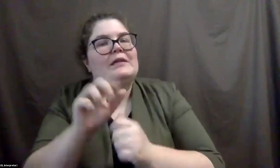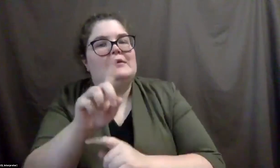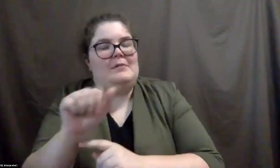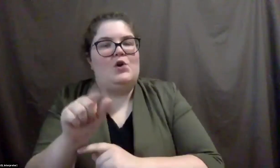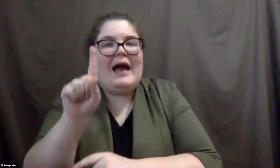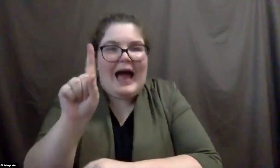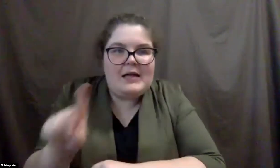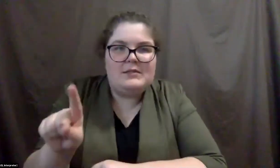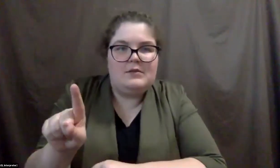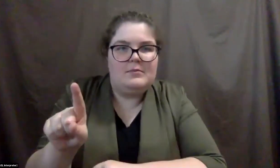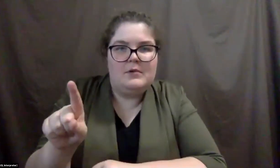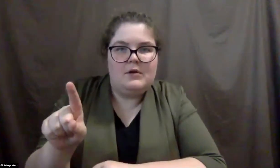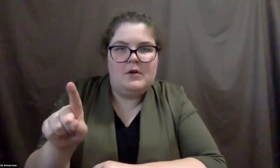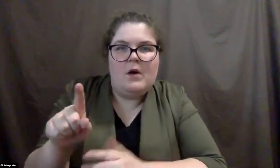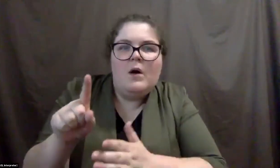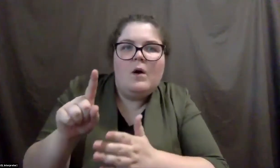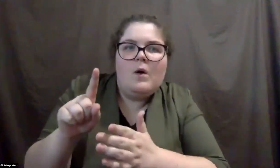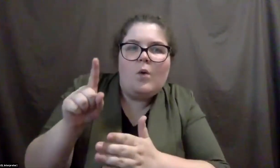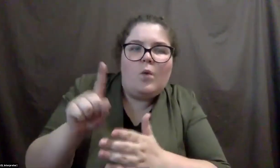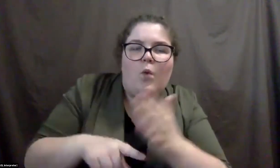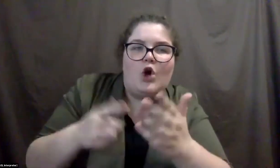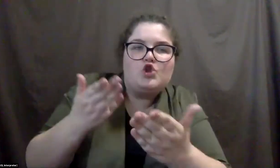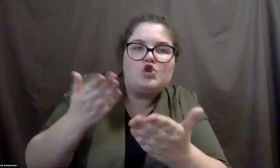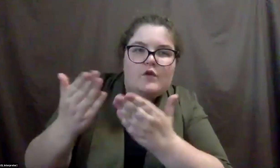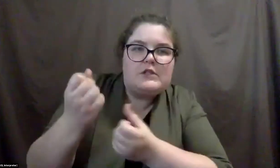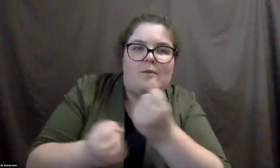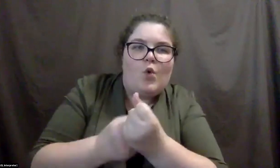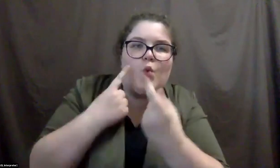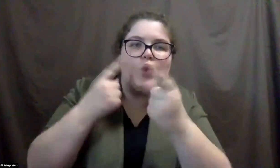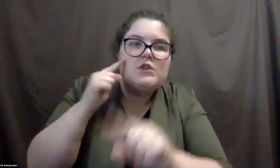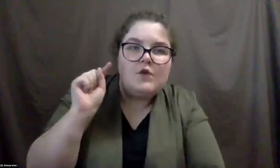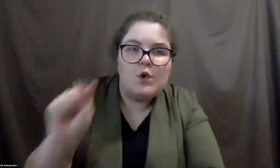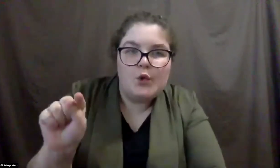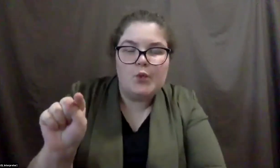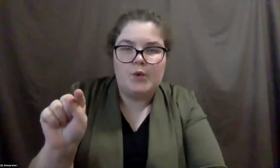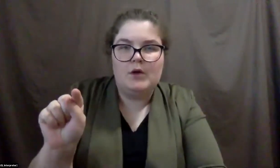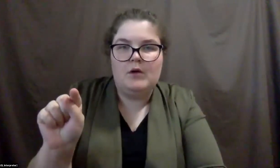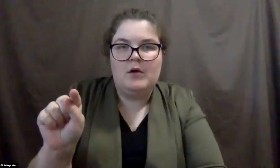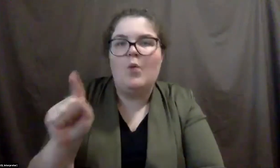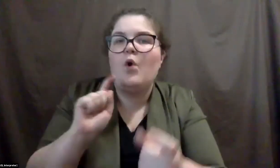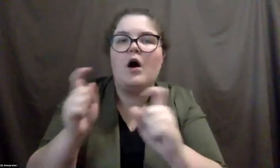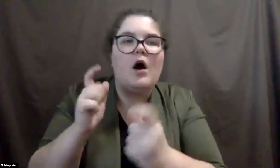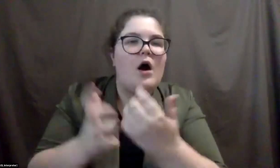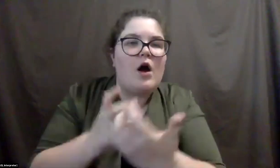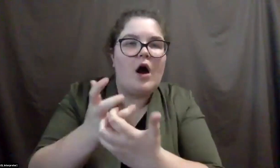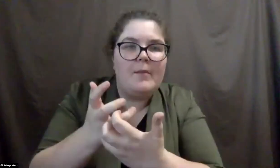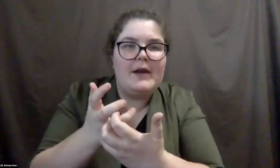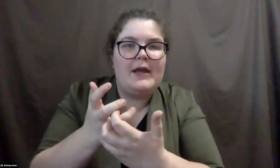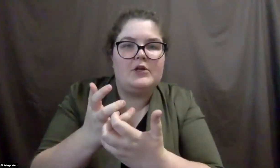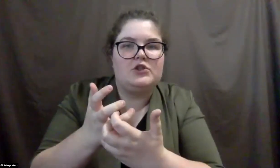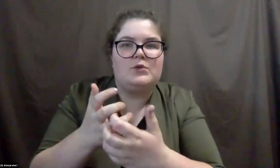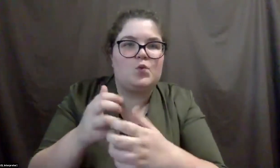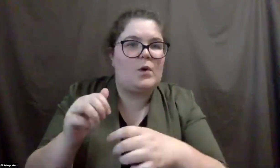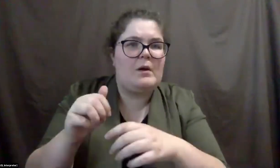out, um, what kind of services and supports would work best for them or what kind of accommodations or, um, practice changes